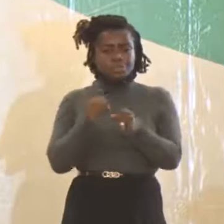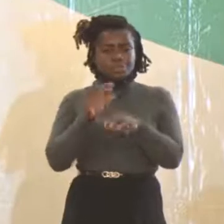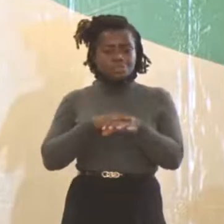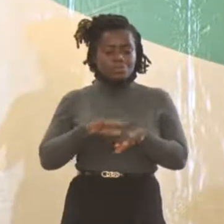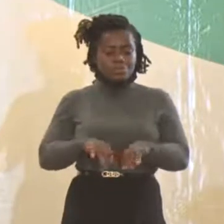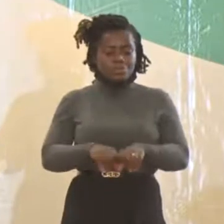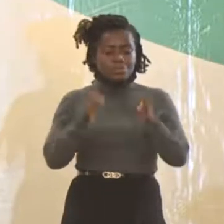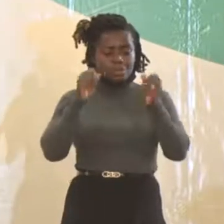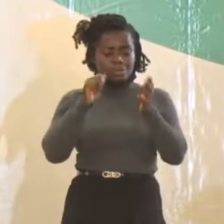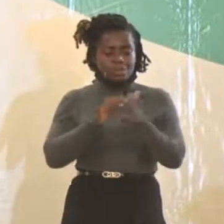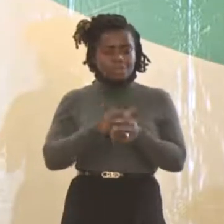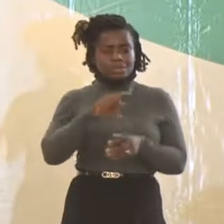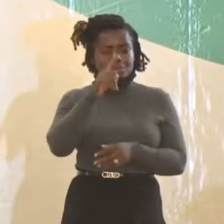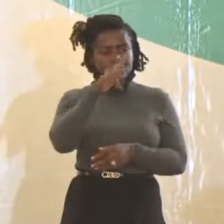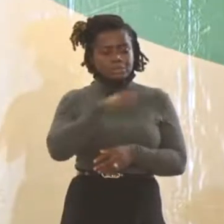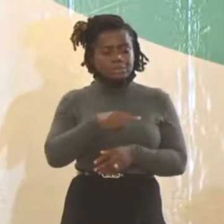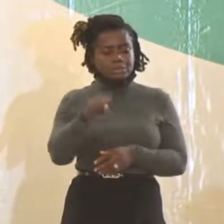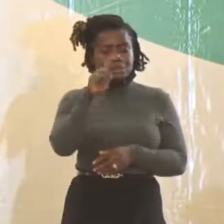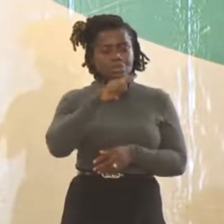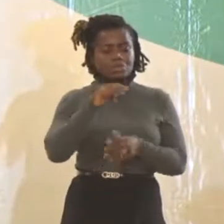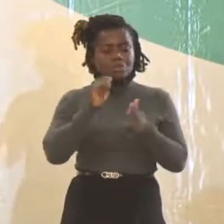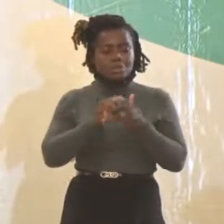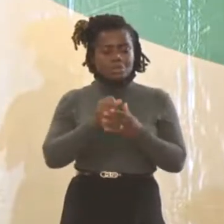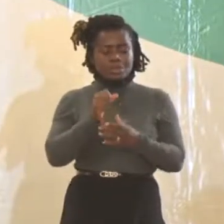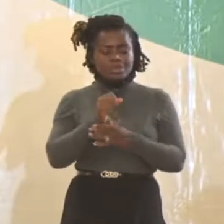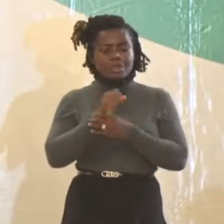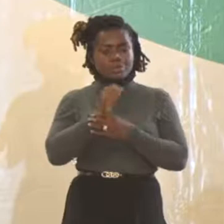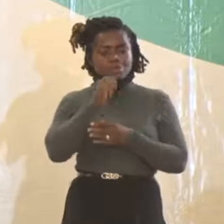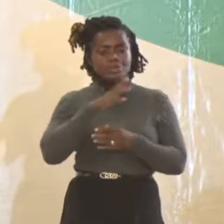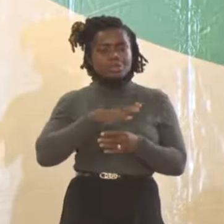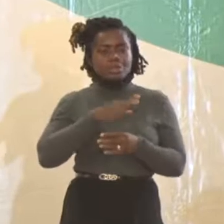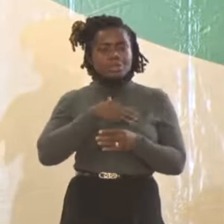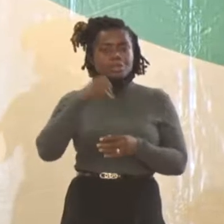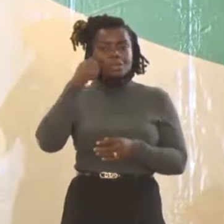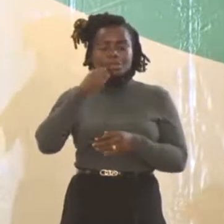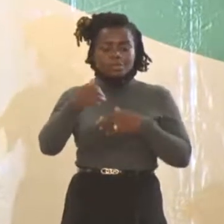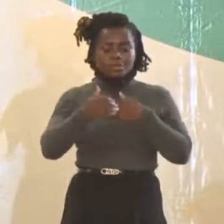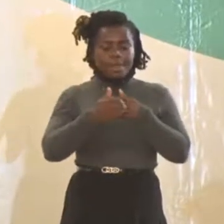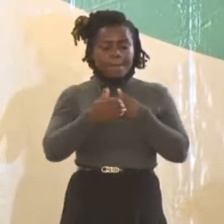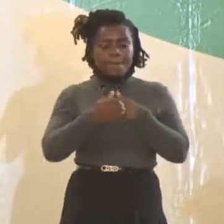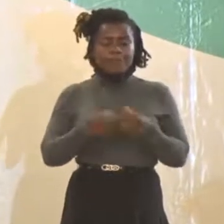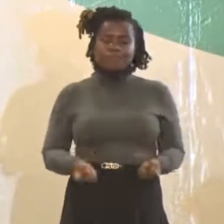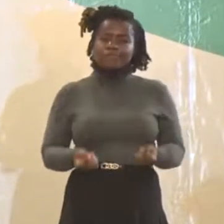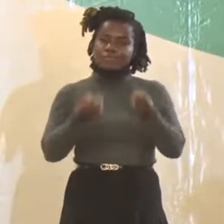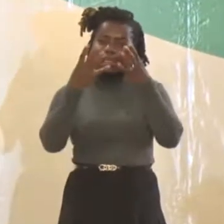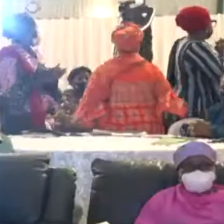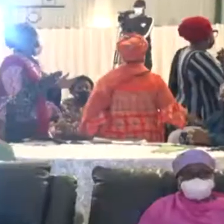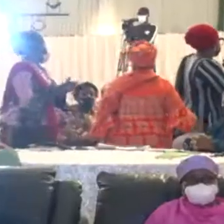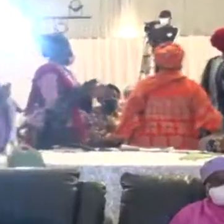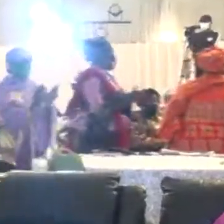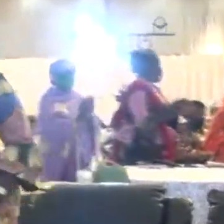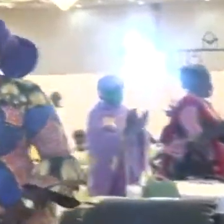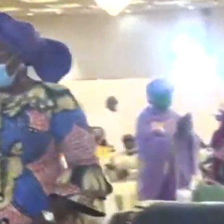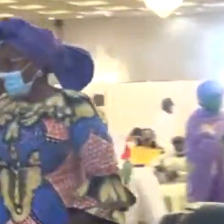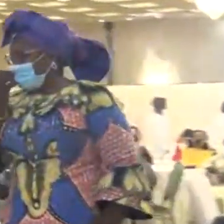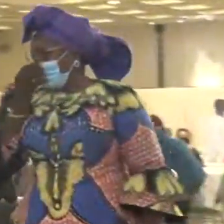cycle that has held women and girls back for so many decades. The